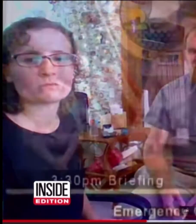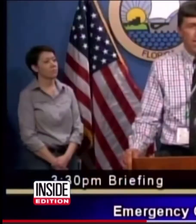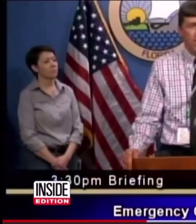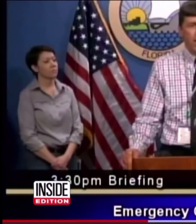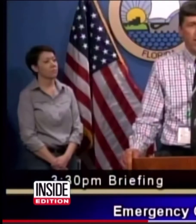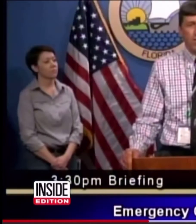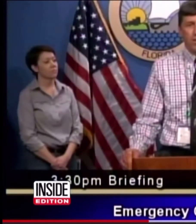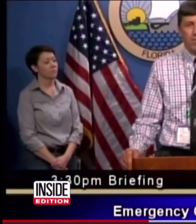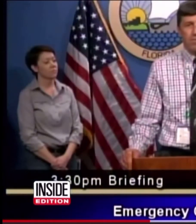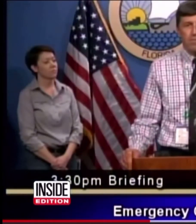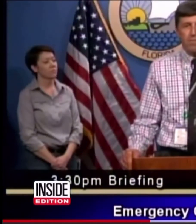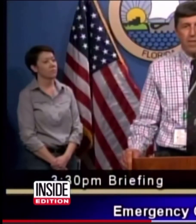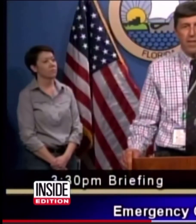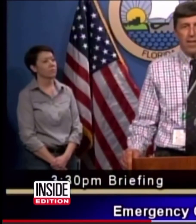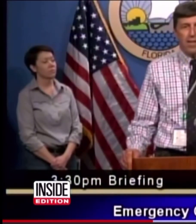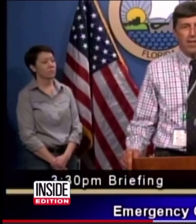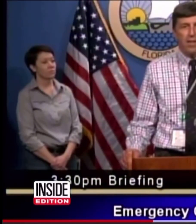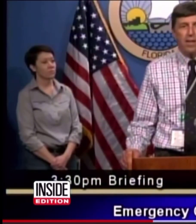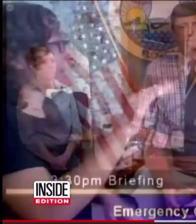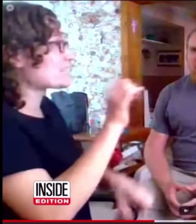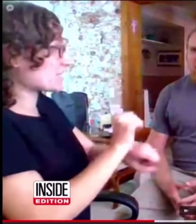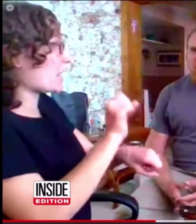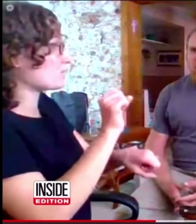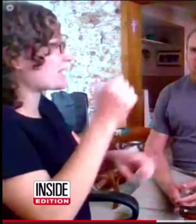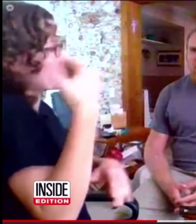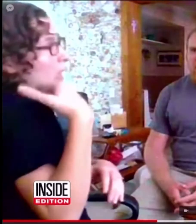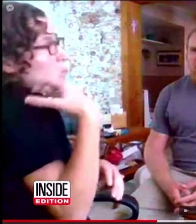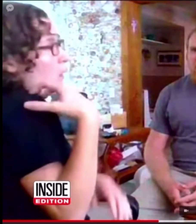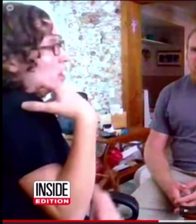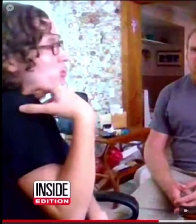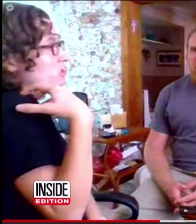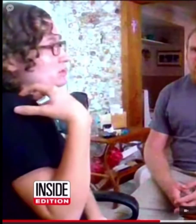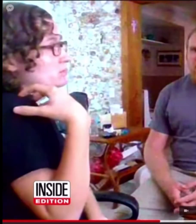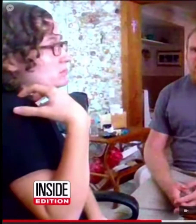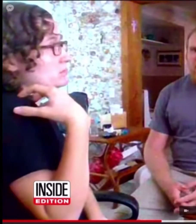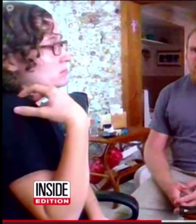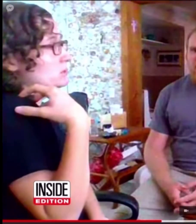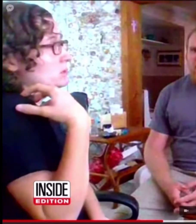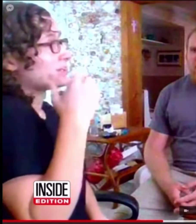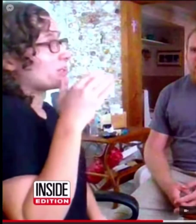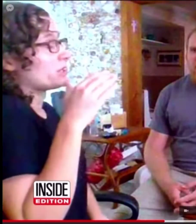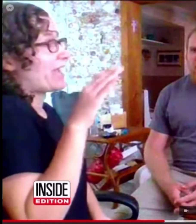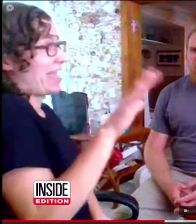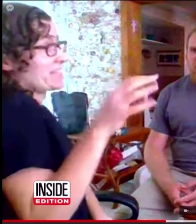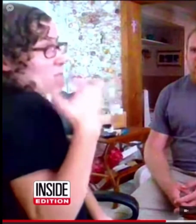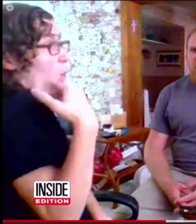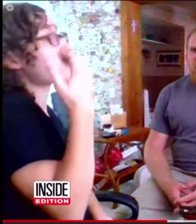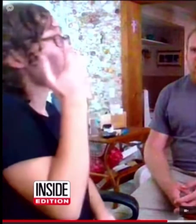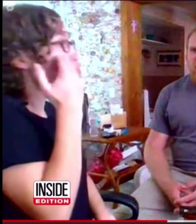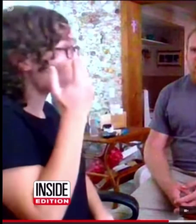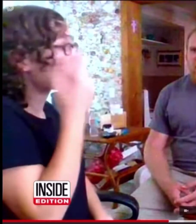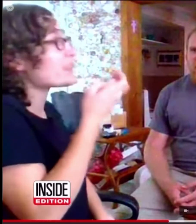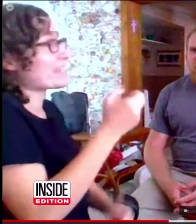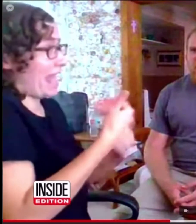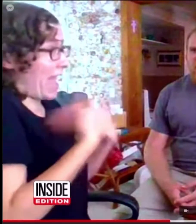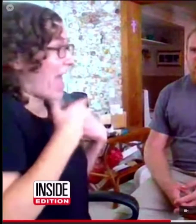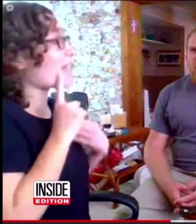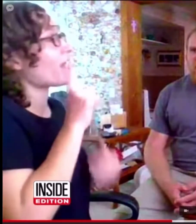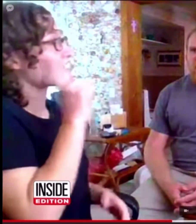are coming to his defense today. He, you know, told them he didn't think that he was able to do it,